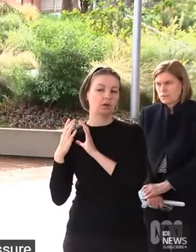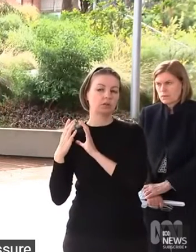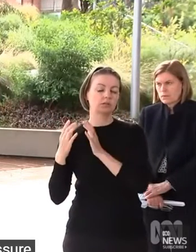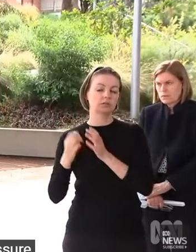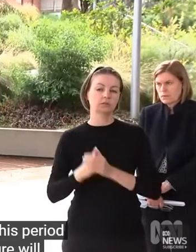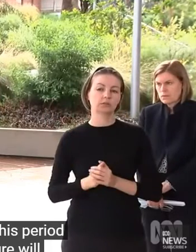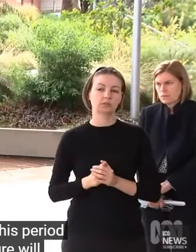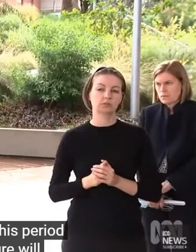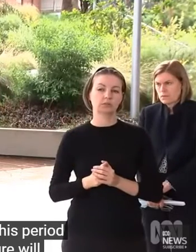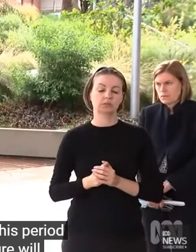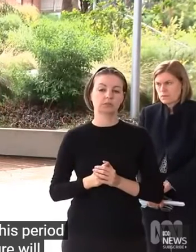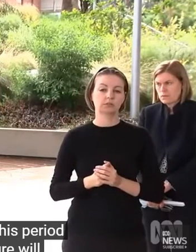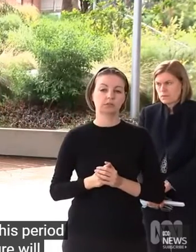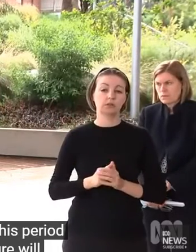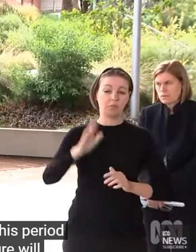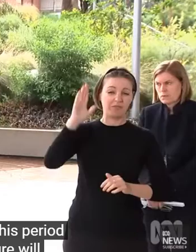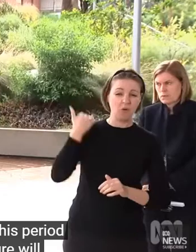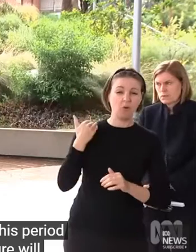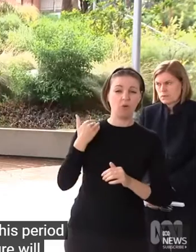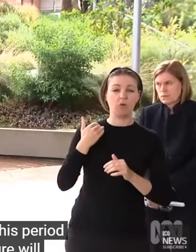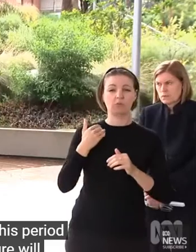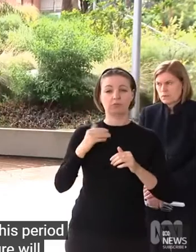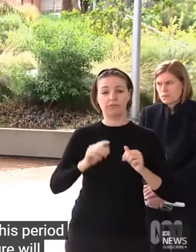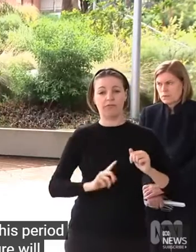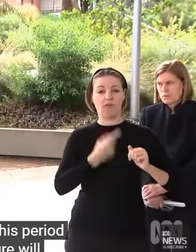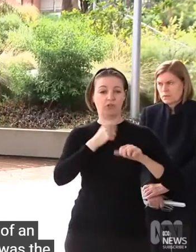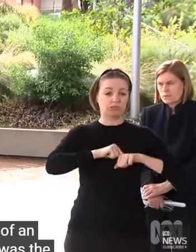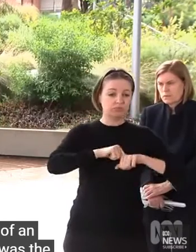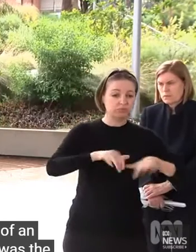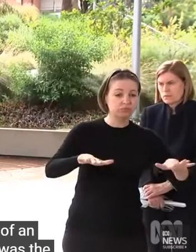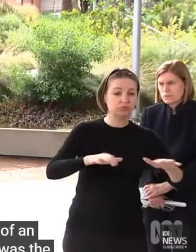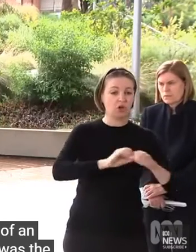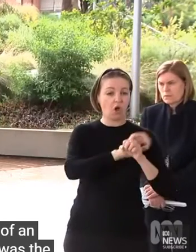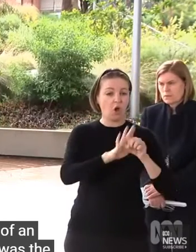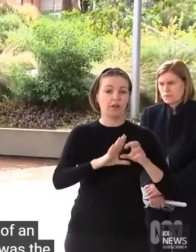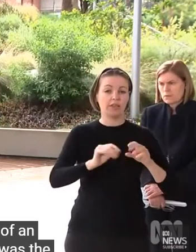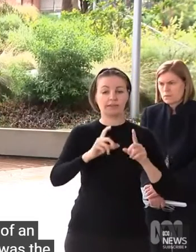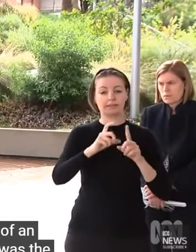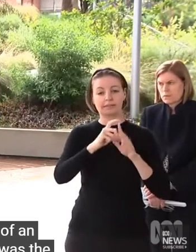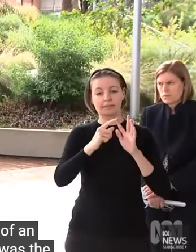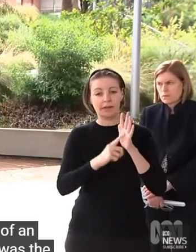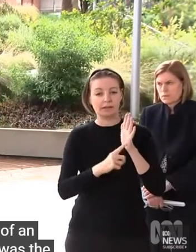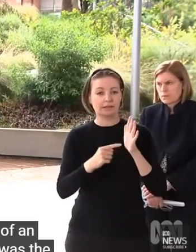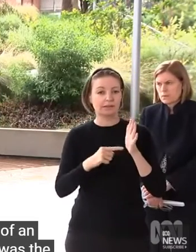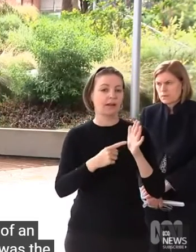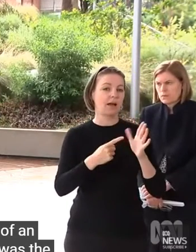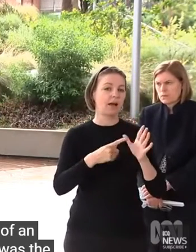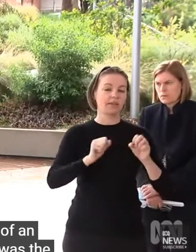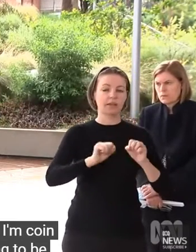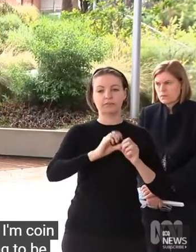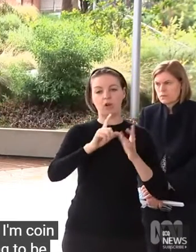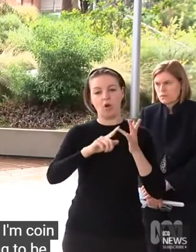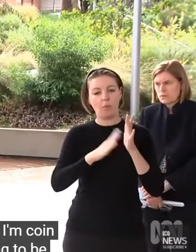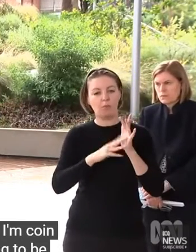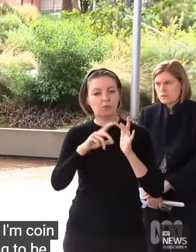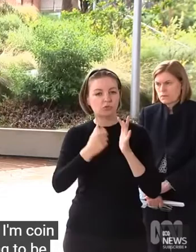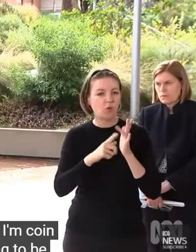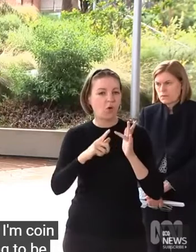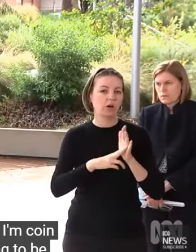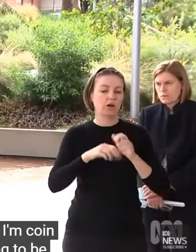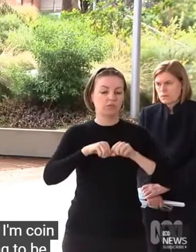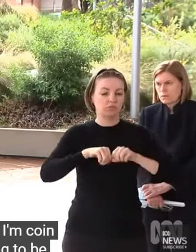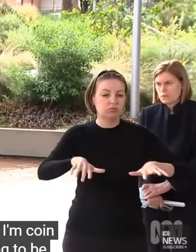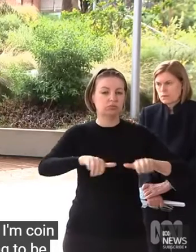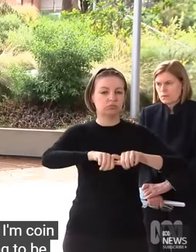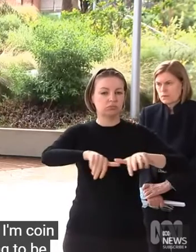Delta and now Omicron, there is always going to be increased pressure on our health system. The challenge this time as well is increased pressure